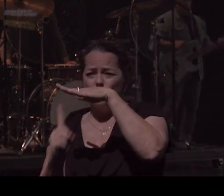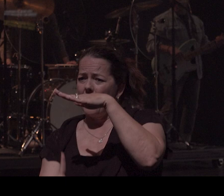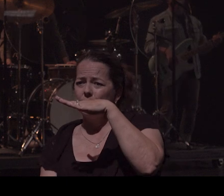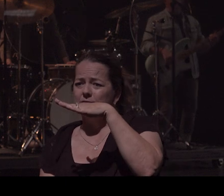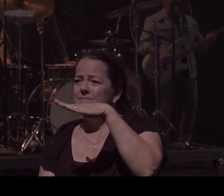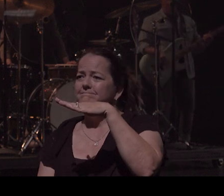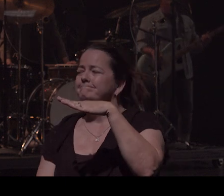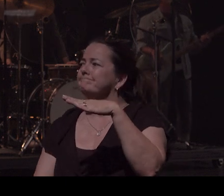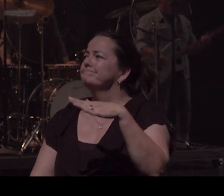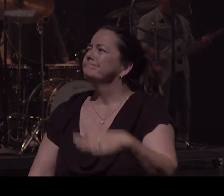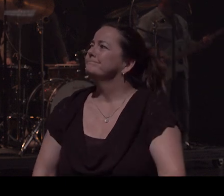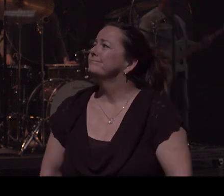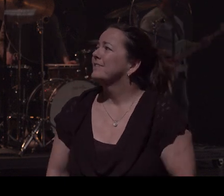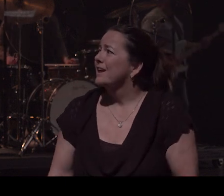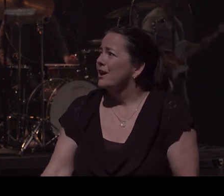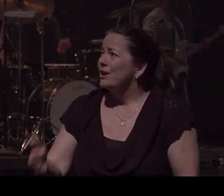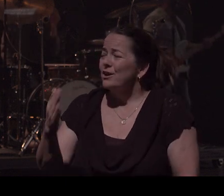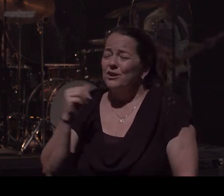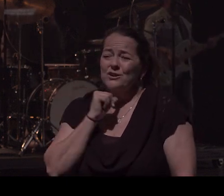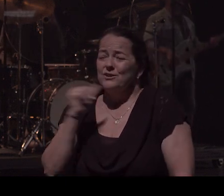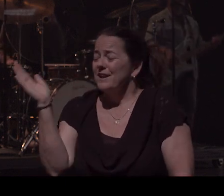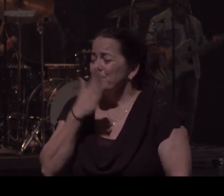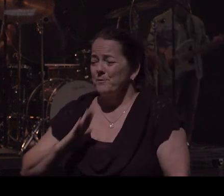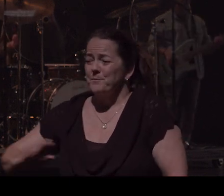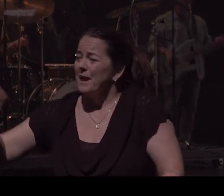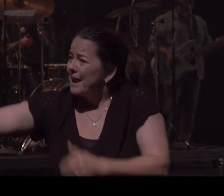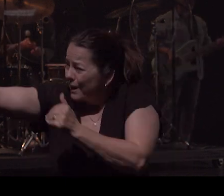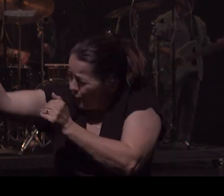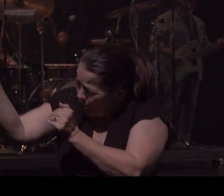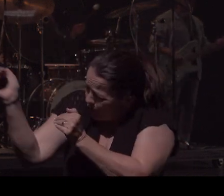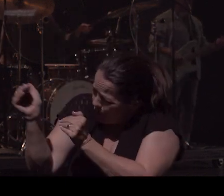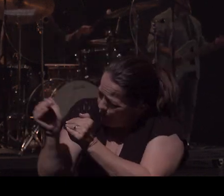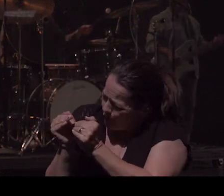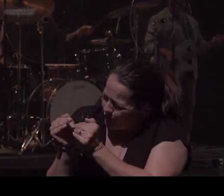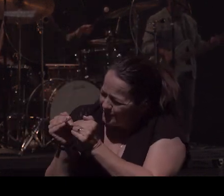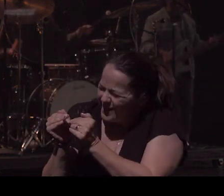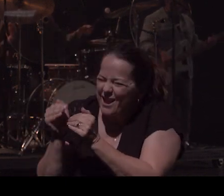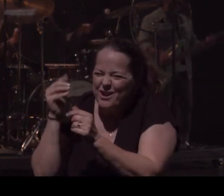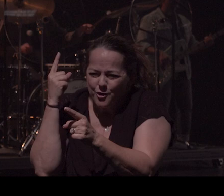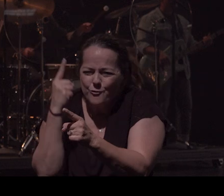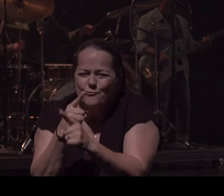You've never been closer than you are right now Come on, let's tell them together